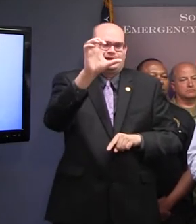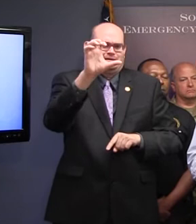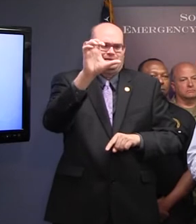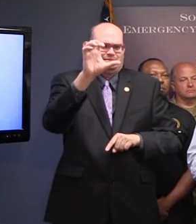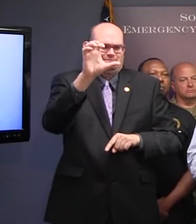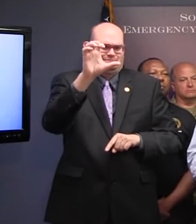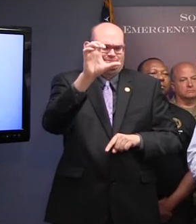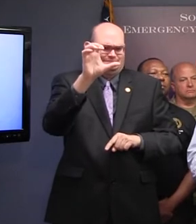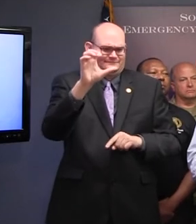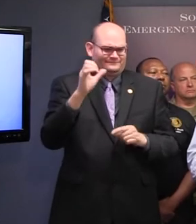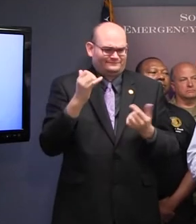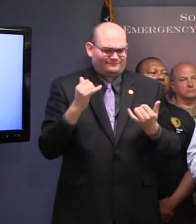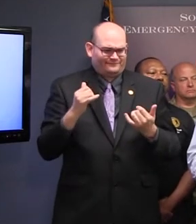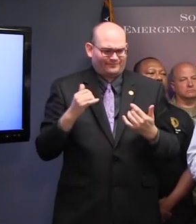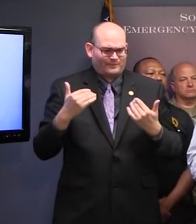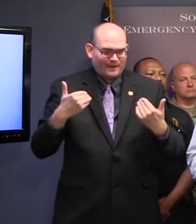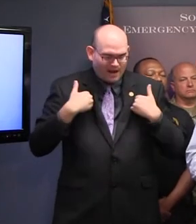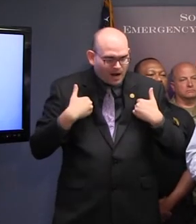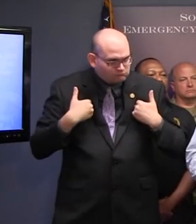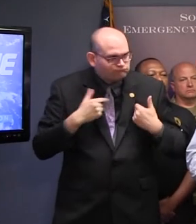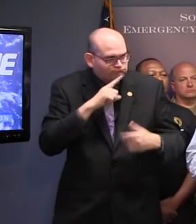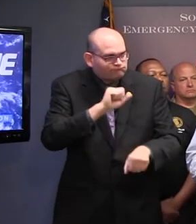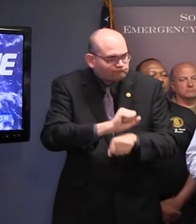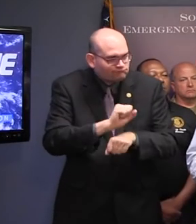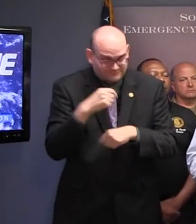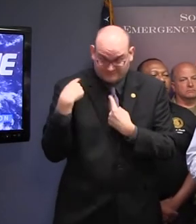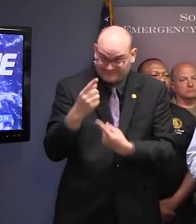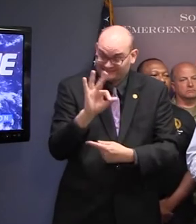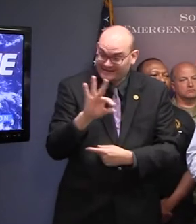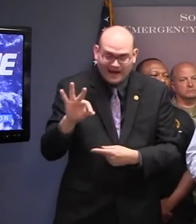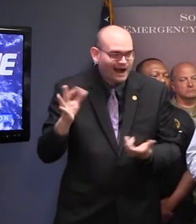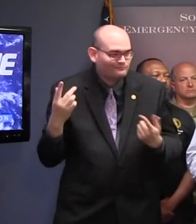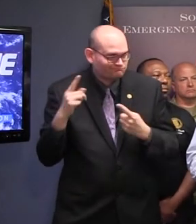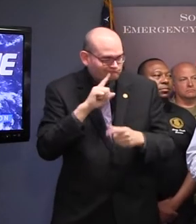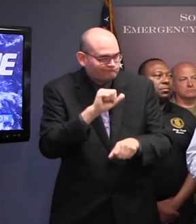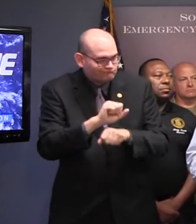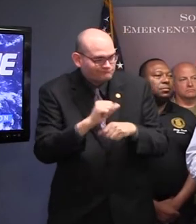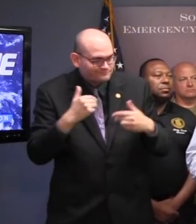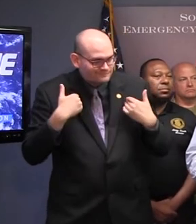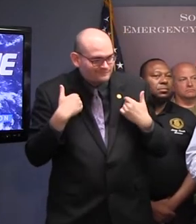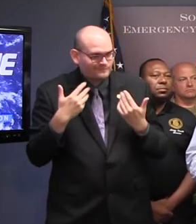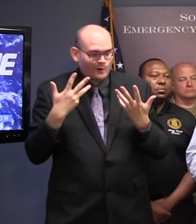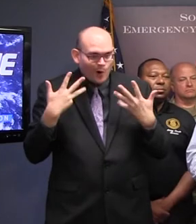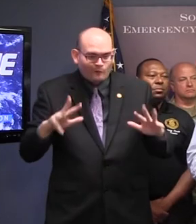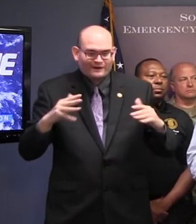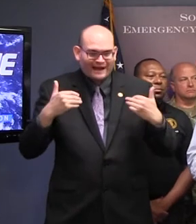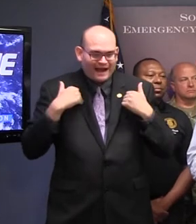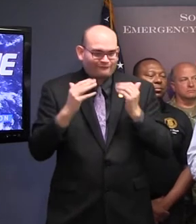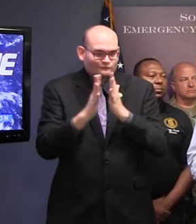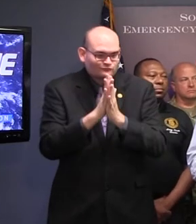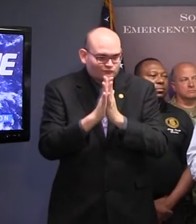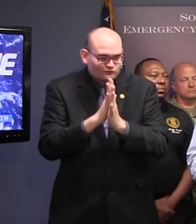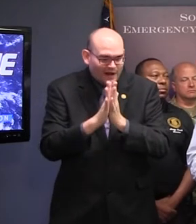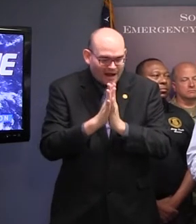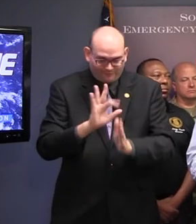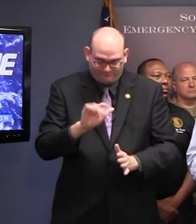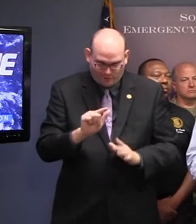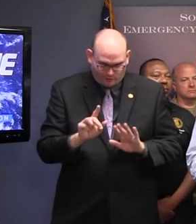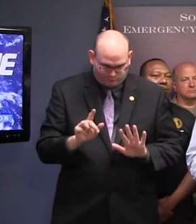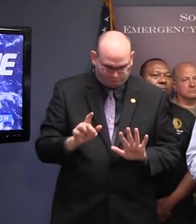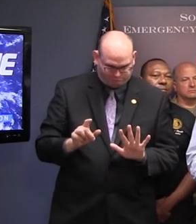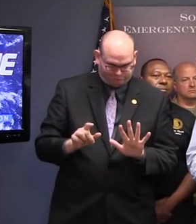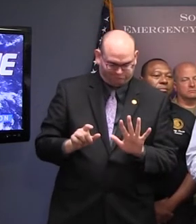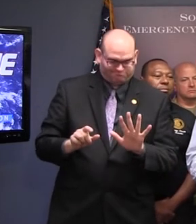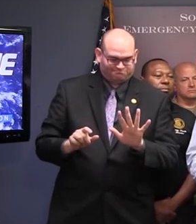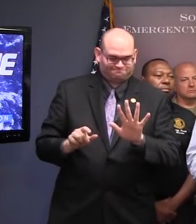experiencing additional high levels of traffic traffic from those states coming into our state to